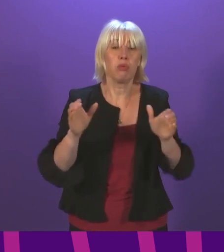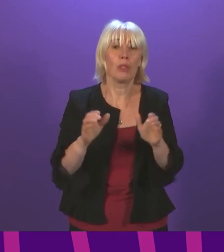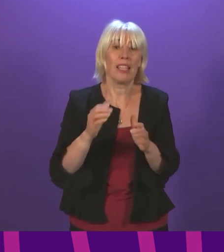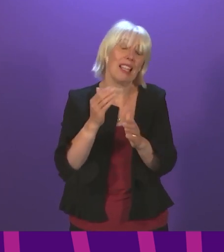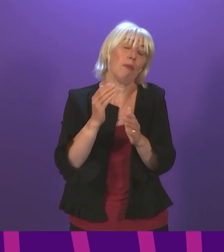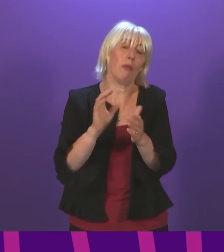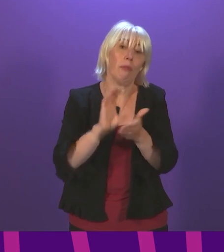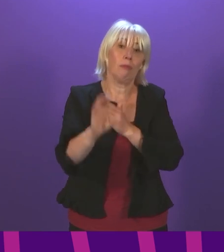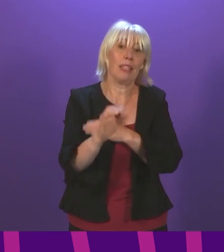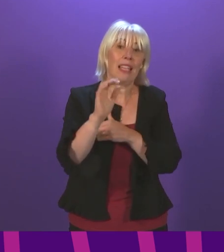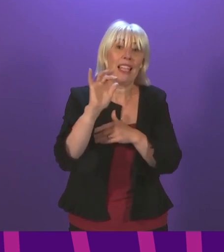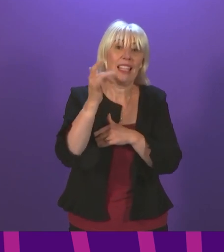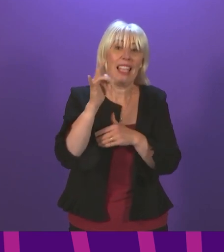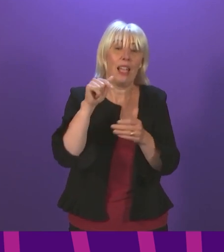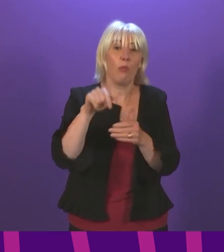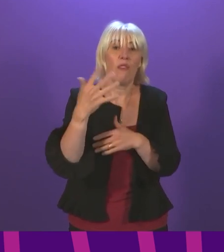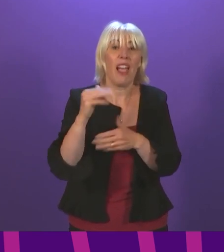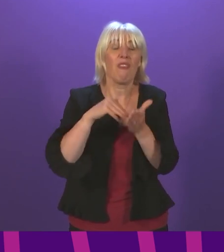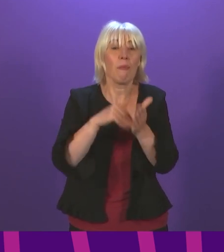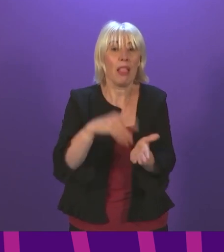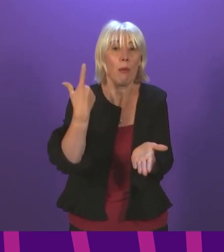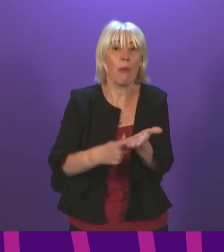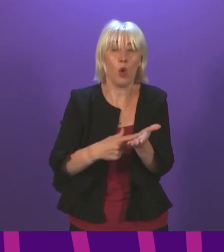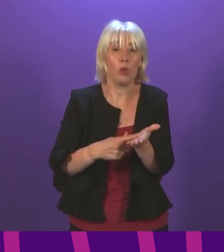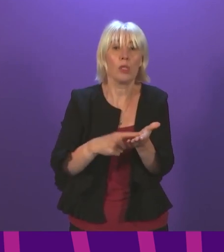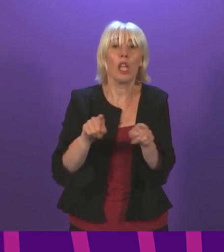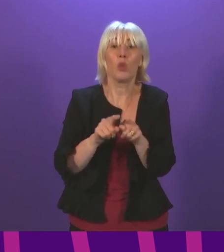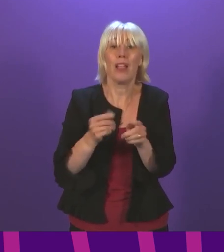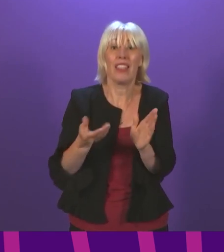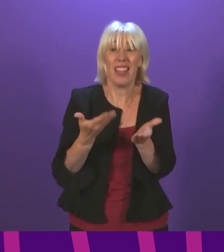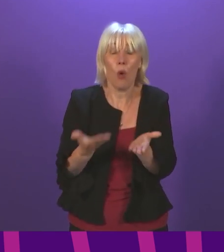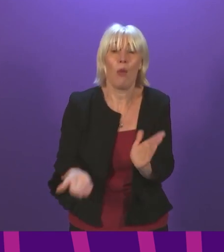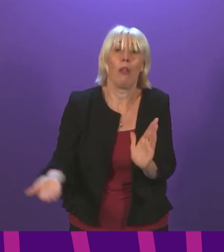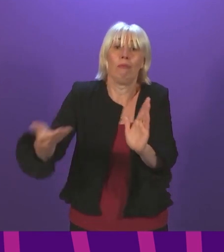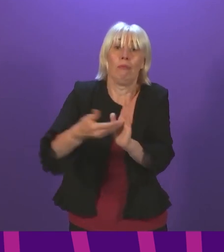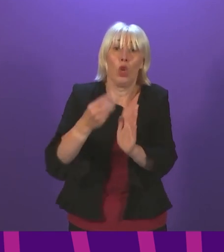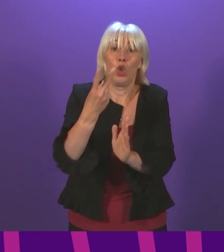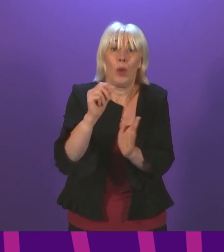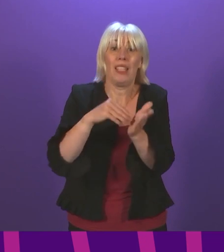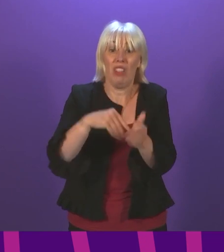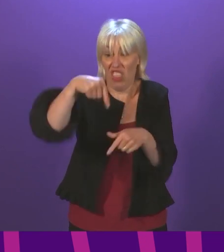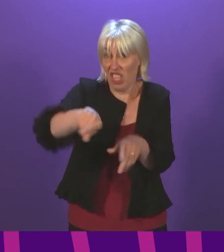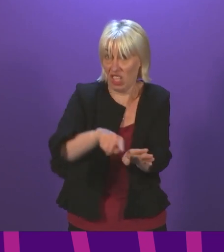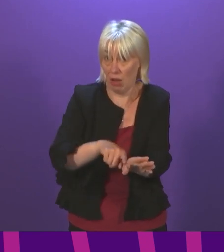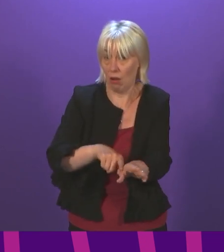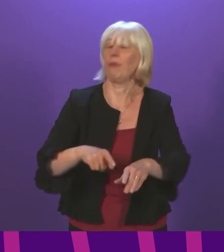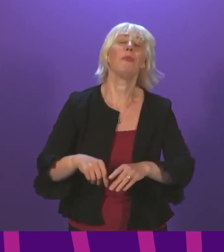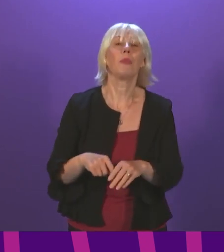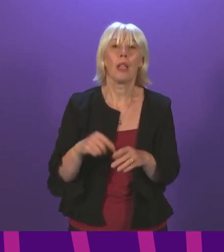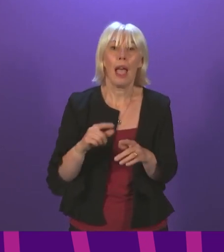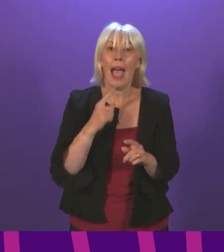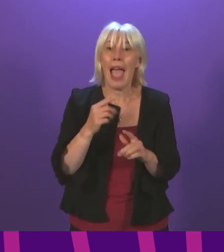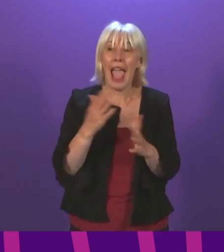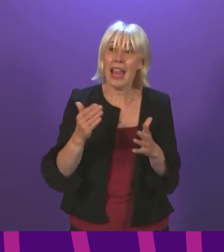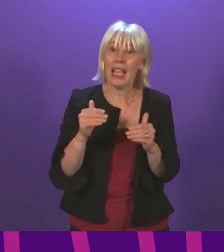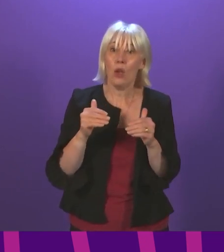million last year. An additional investment of £20 million has been invested this year. And while any individual wait